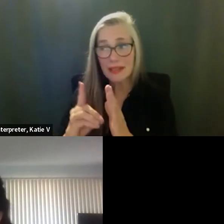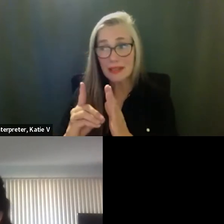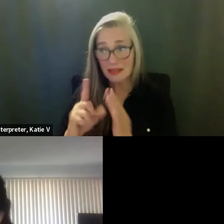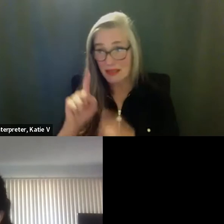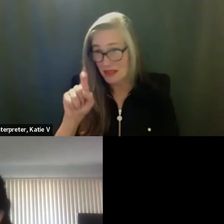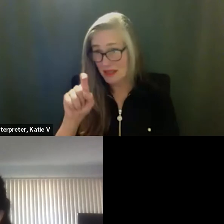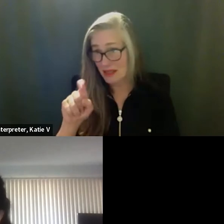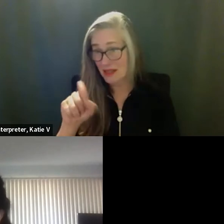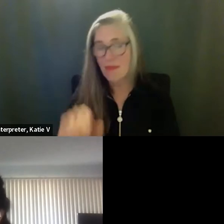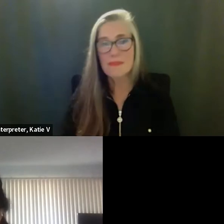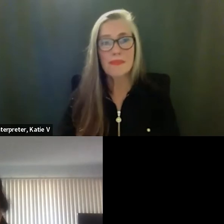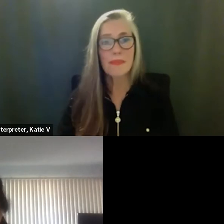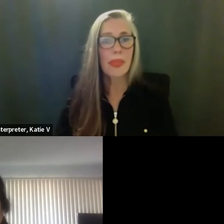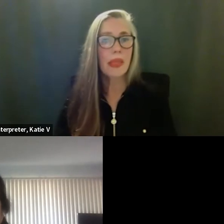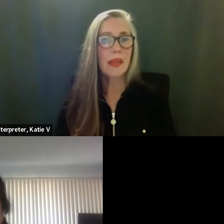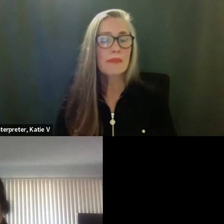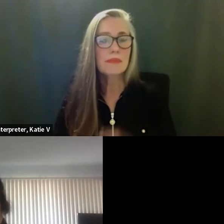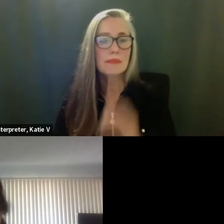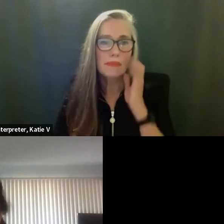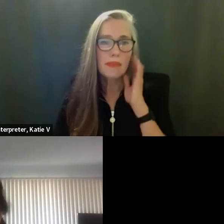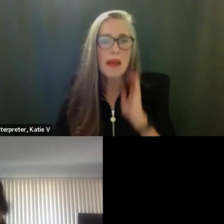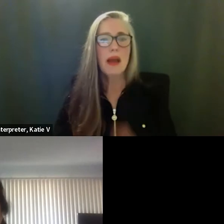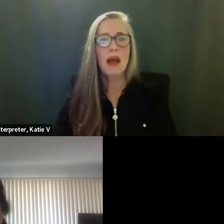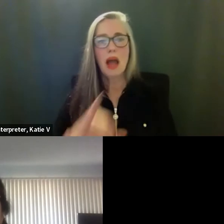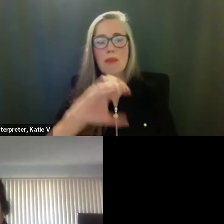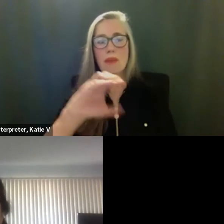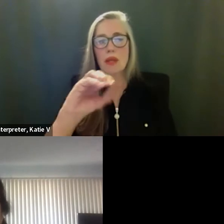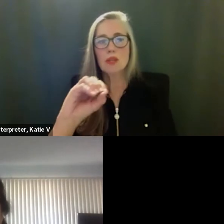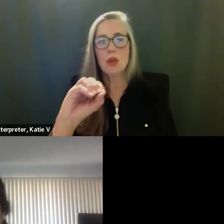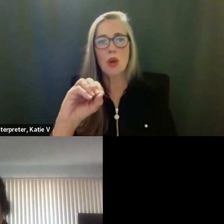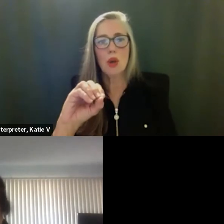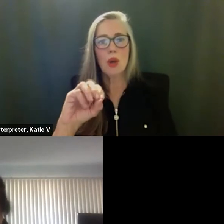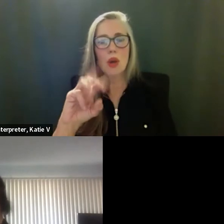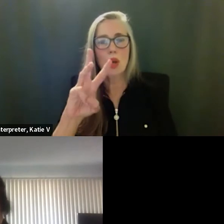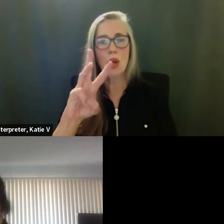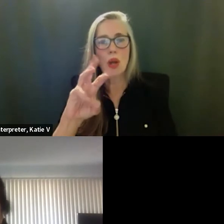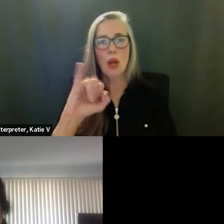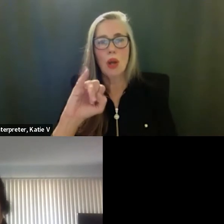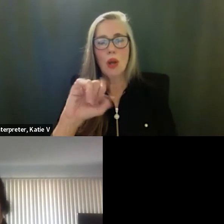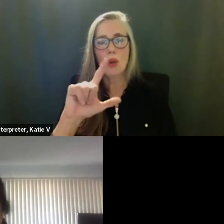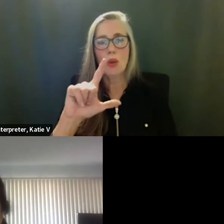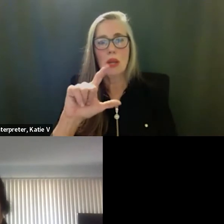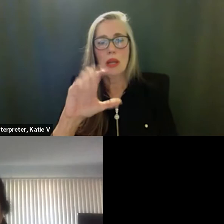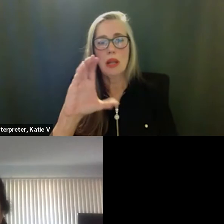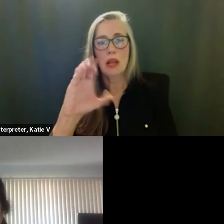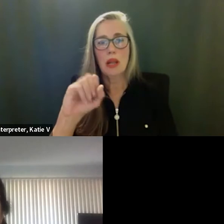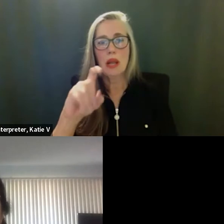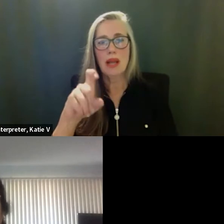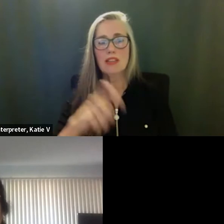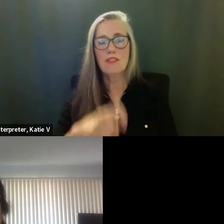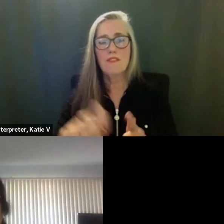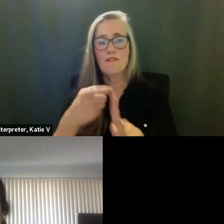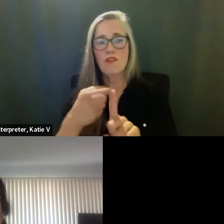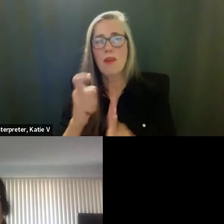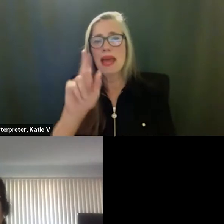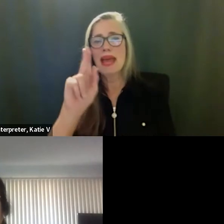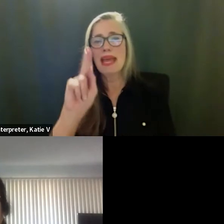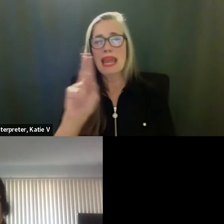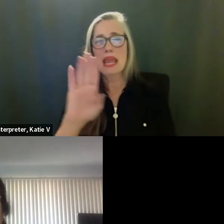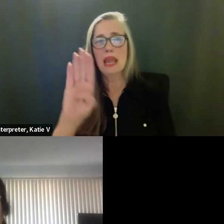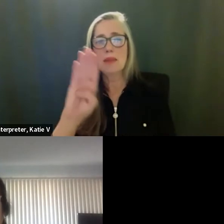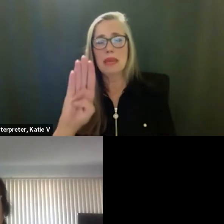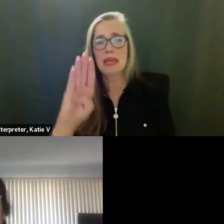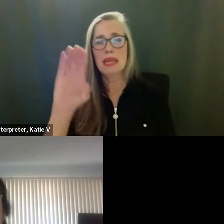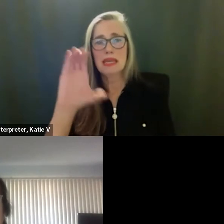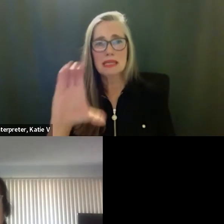Yeah. Joel Wilcox with KBZ. Um, we worked with Veronica a lot on lots of projects. They gave us a program that they worked out with